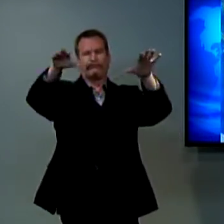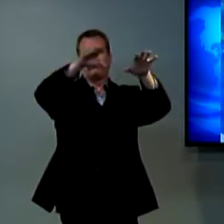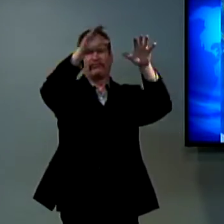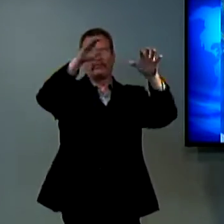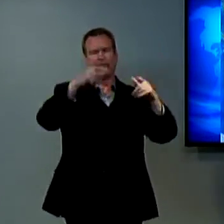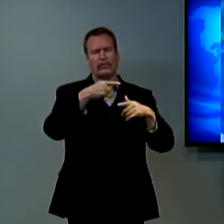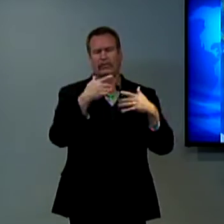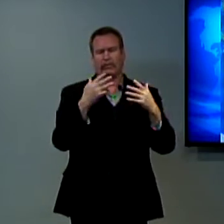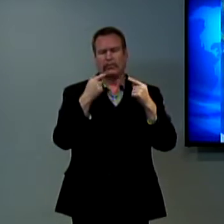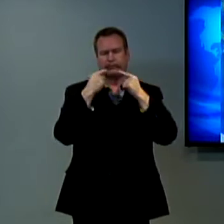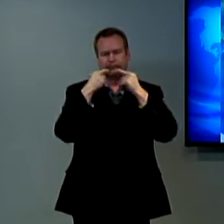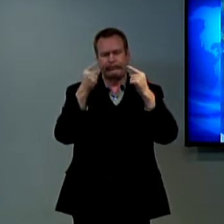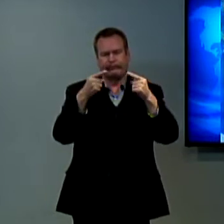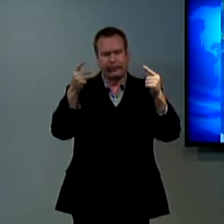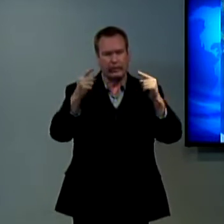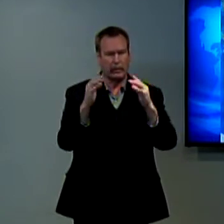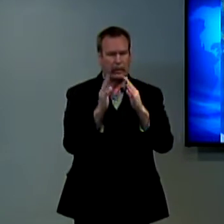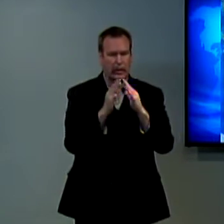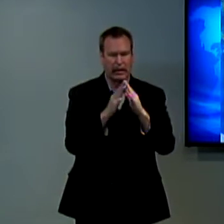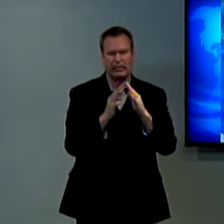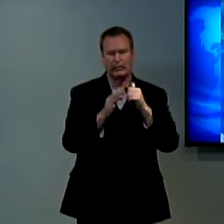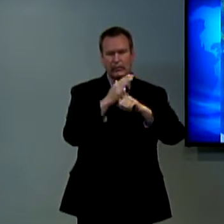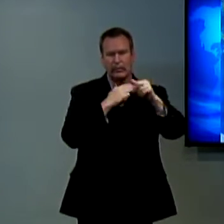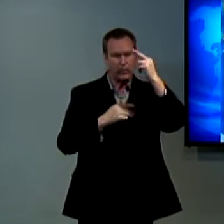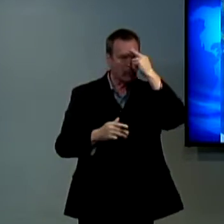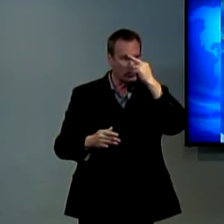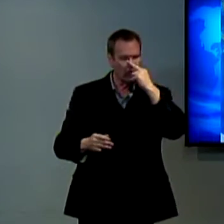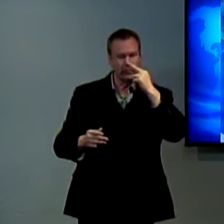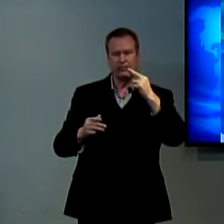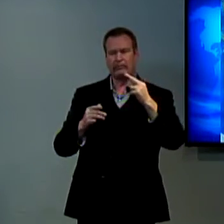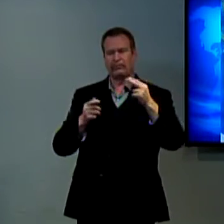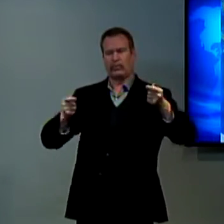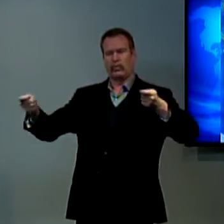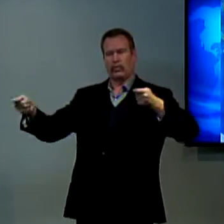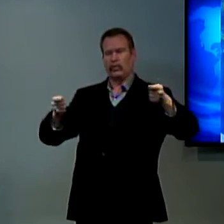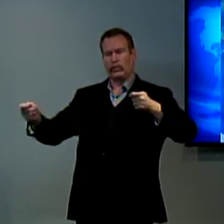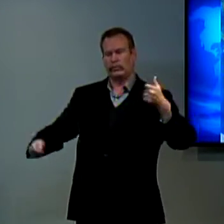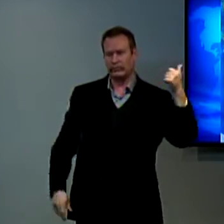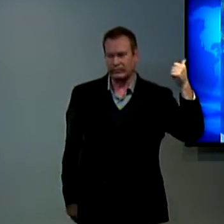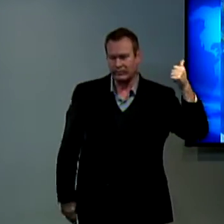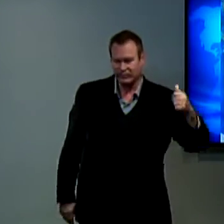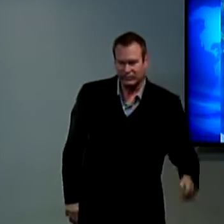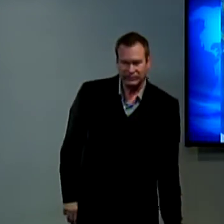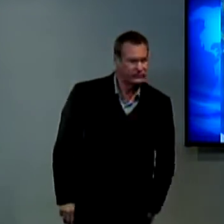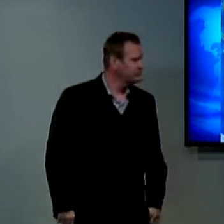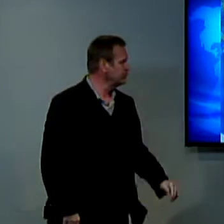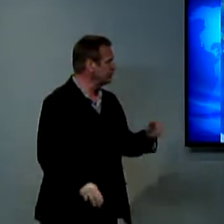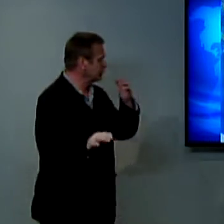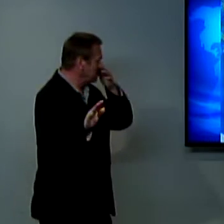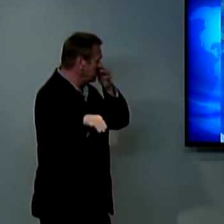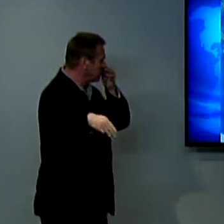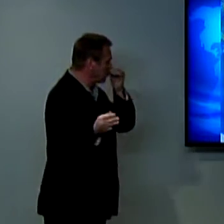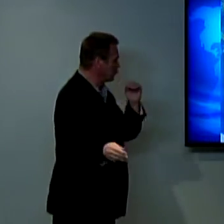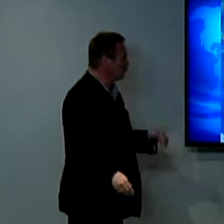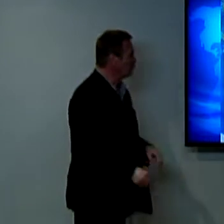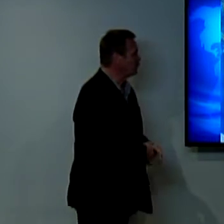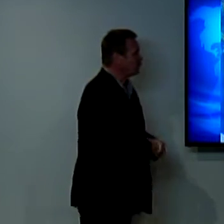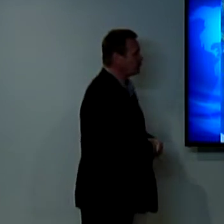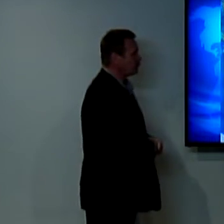many different things that had been established a very famous town that it was but again it was under Roman Roman rule